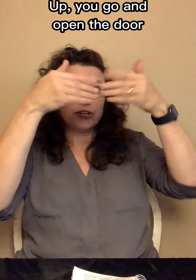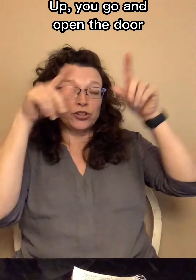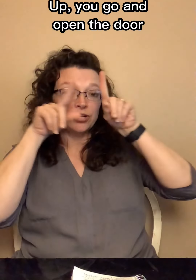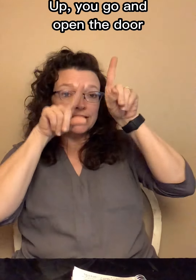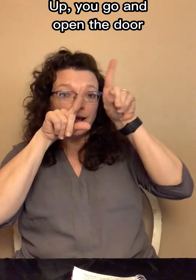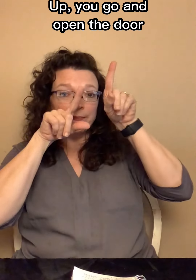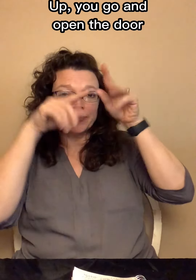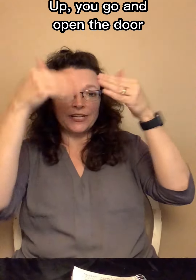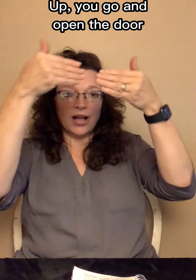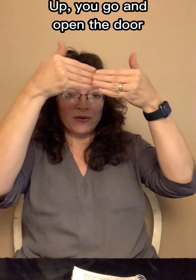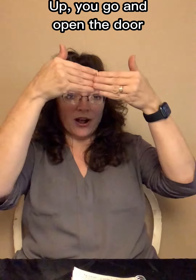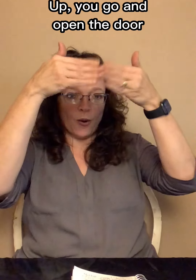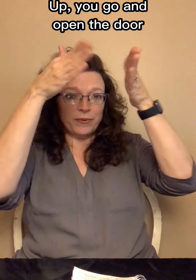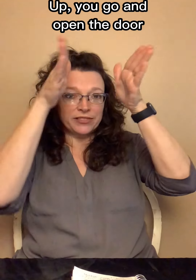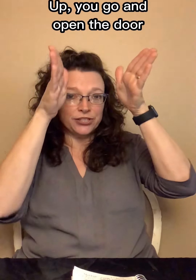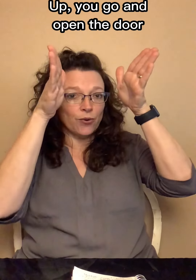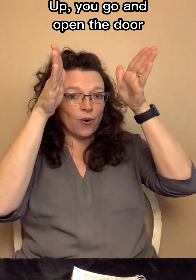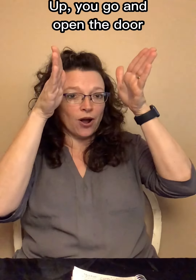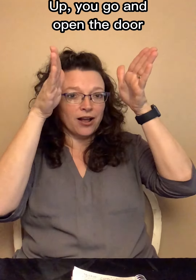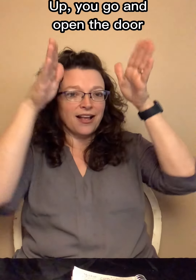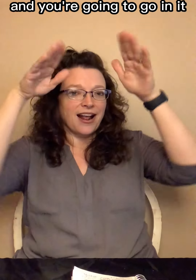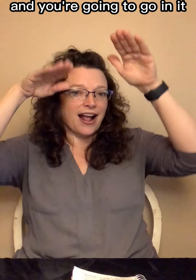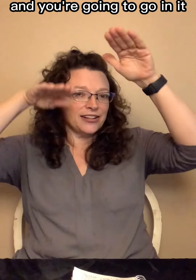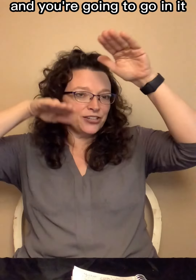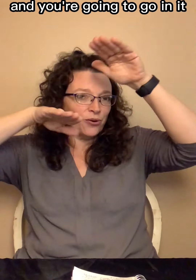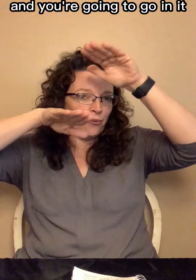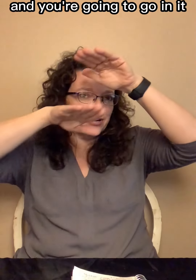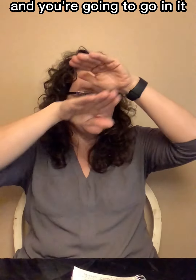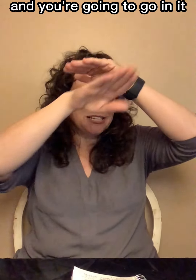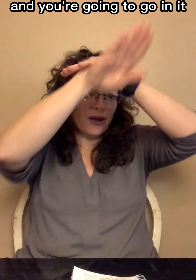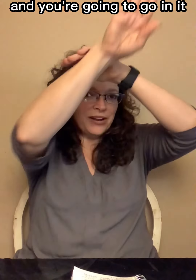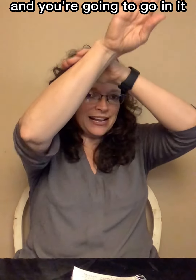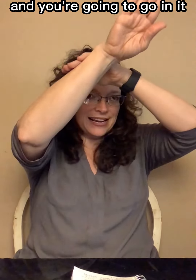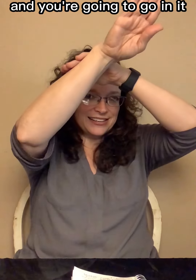you're looking up. You go open the door and you're going to go in it.